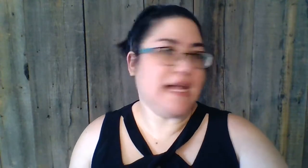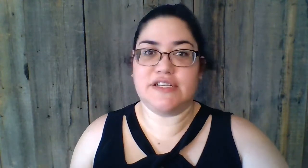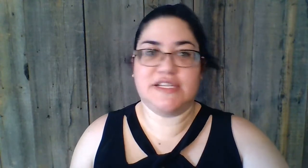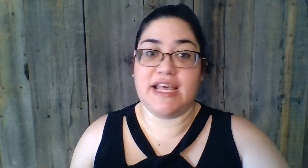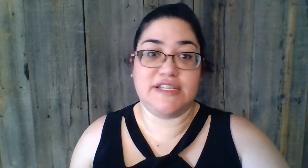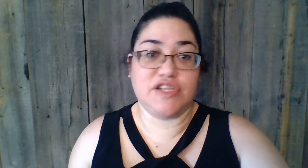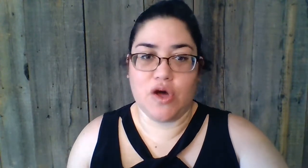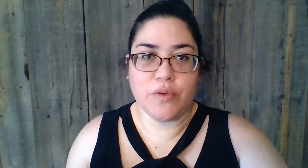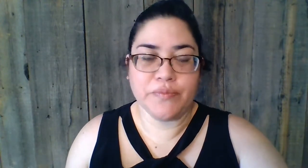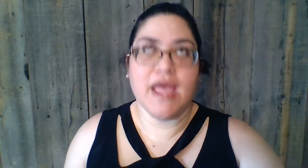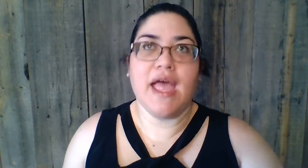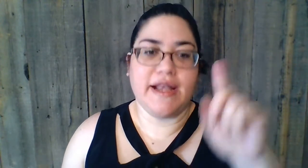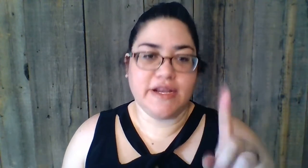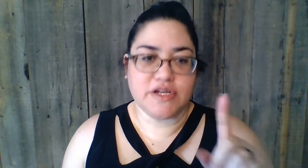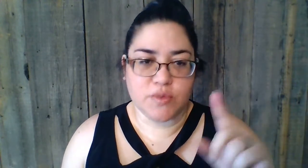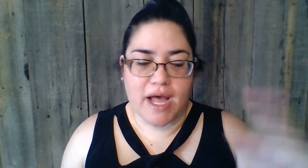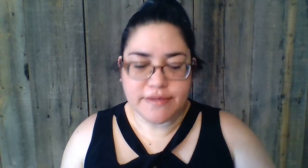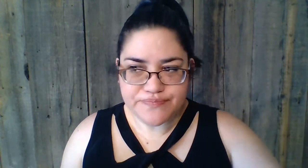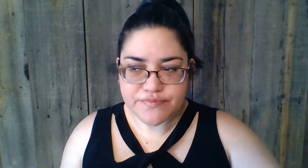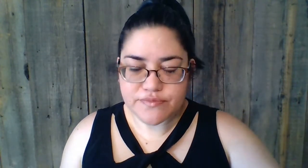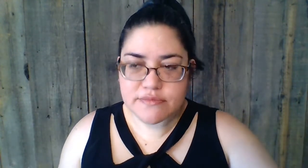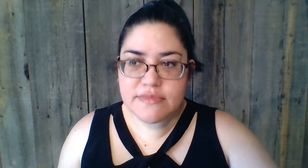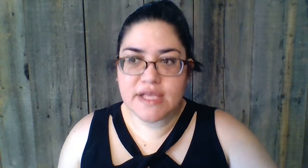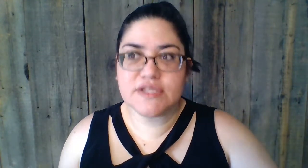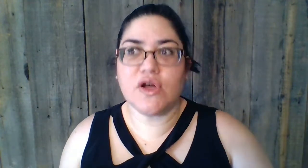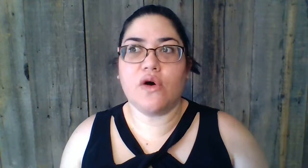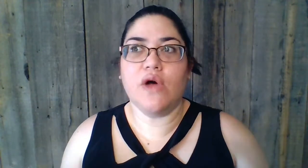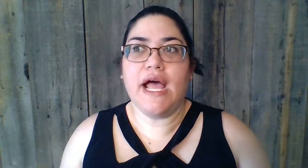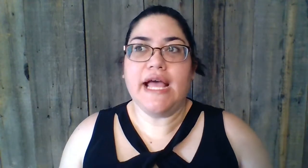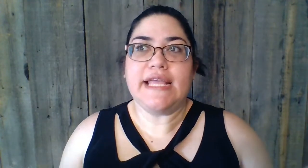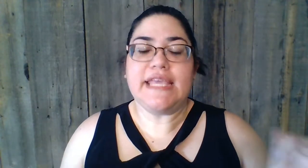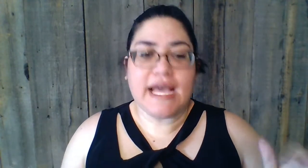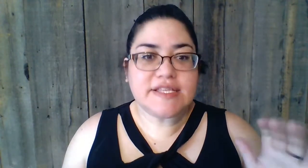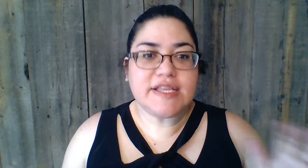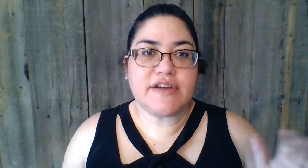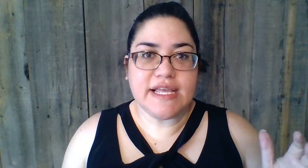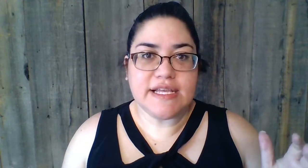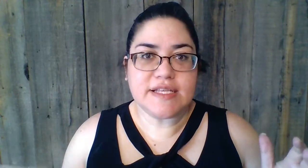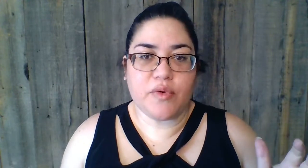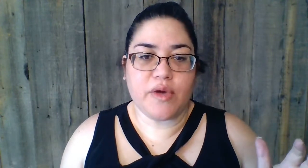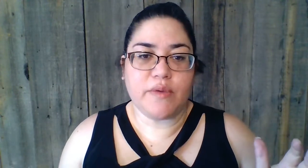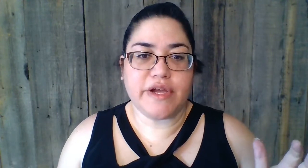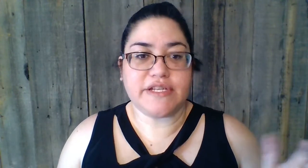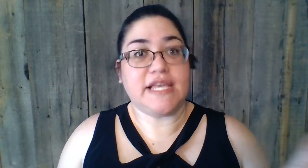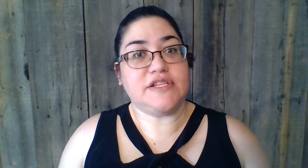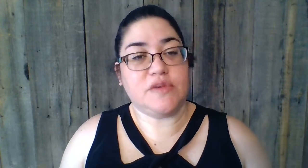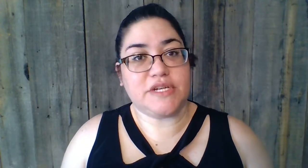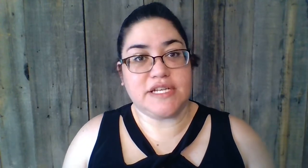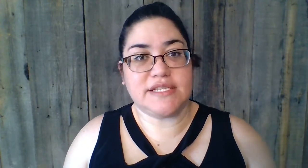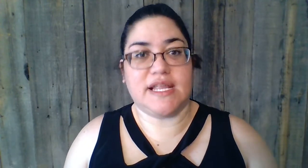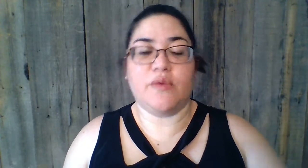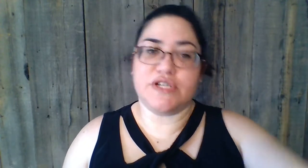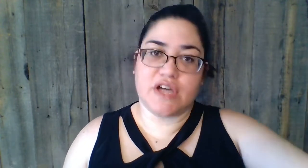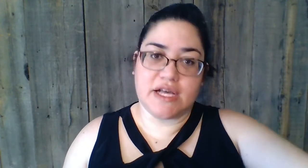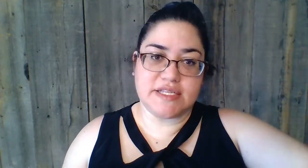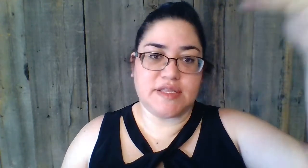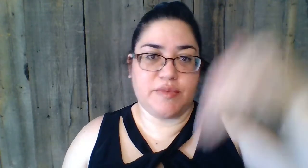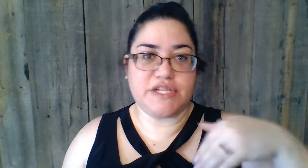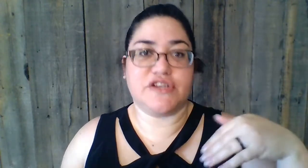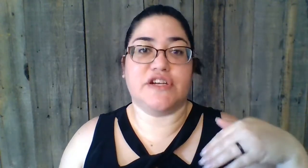answer to that is no. And here's why. So, yes, there is a point where you're taking too much insulin, which causes the blood sugar